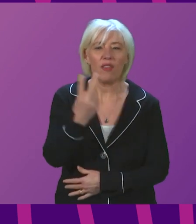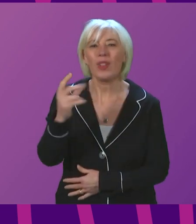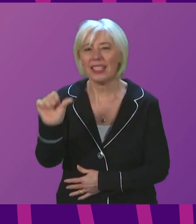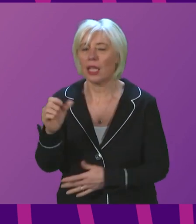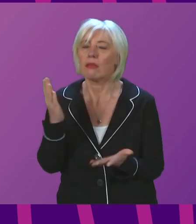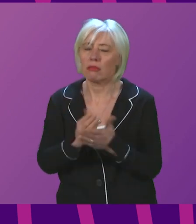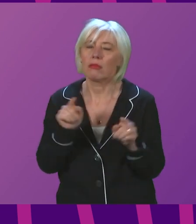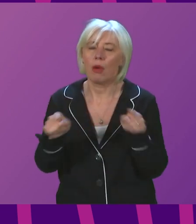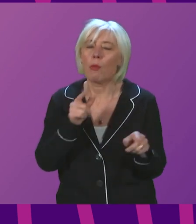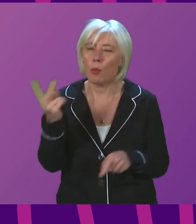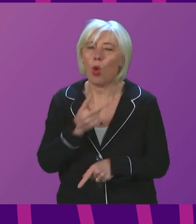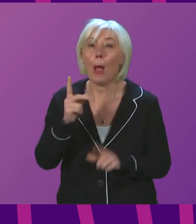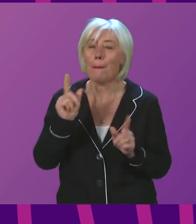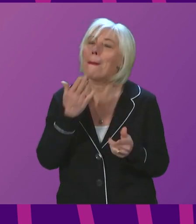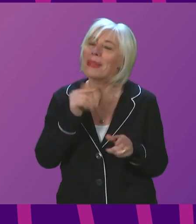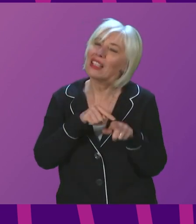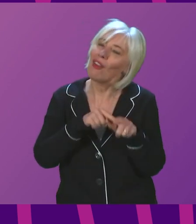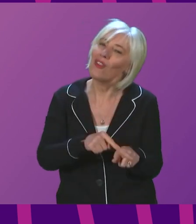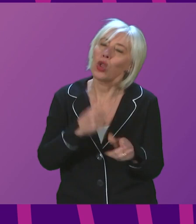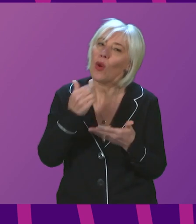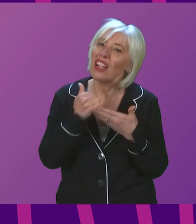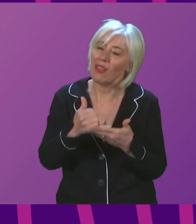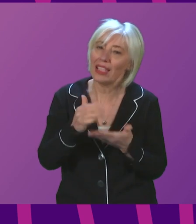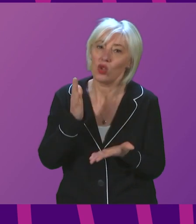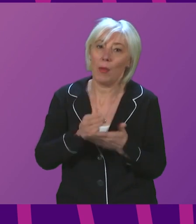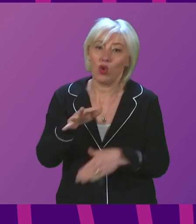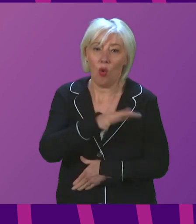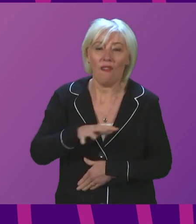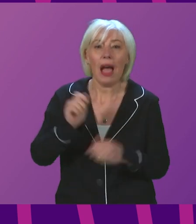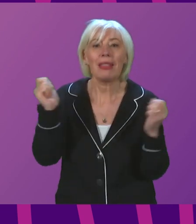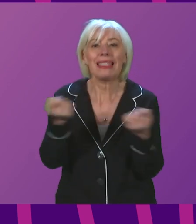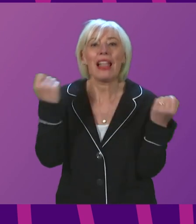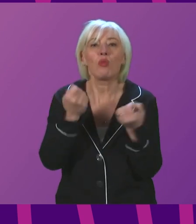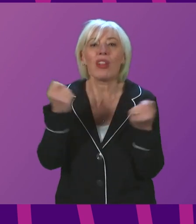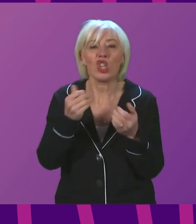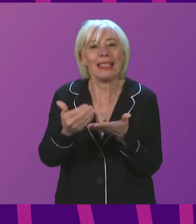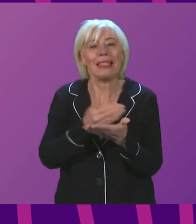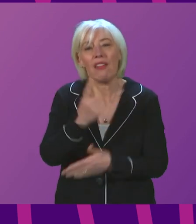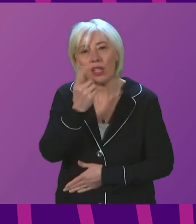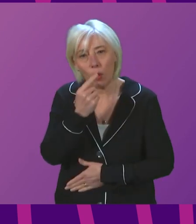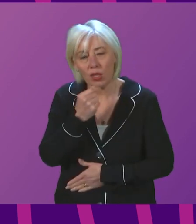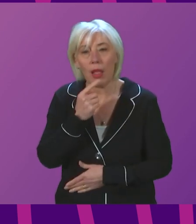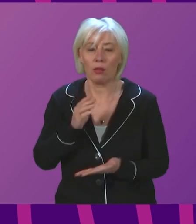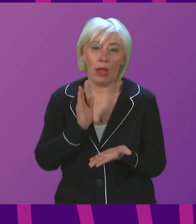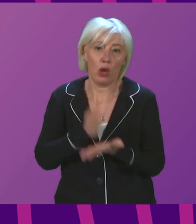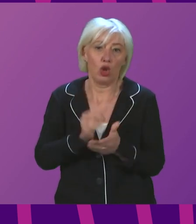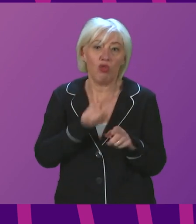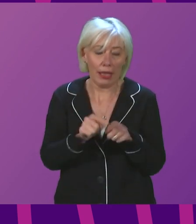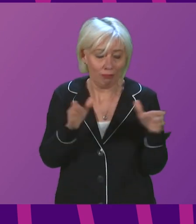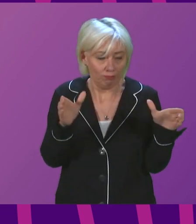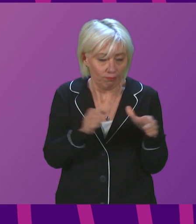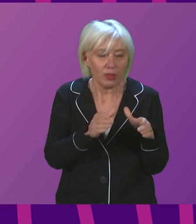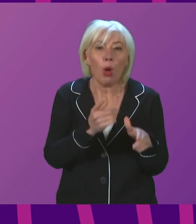enough, please do follow advice to keep family celebrations as safe as possible. Keep gatherings as small as your family